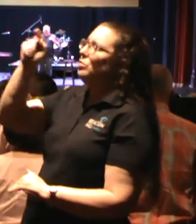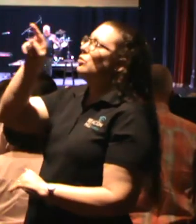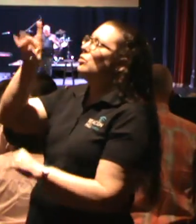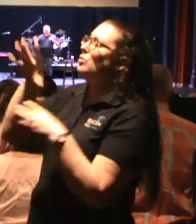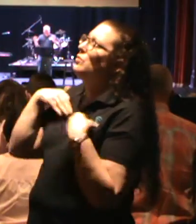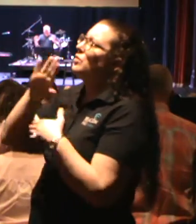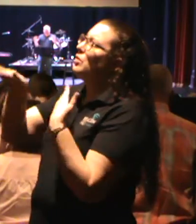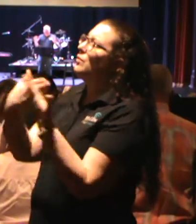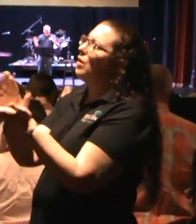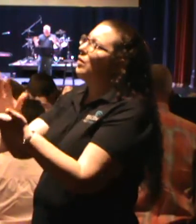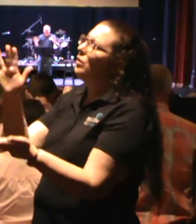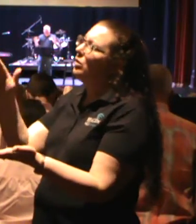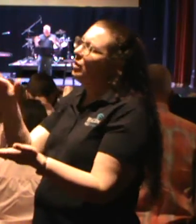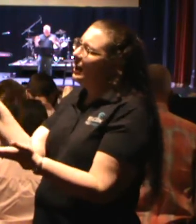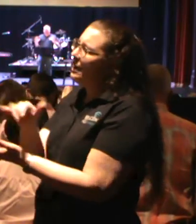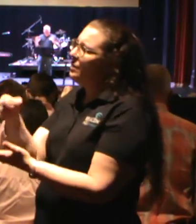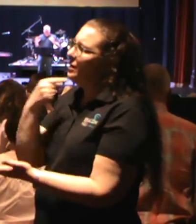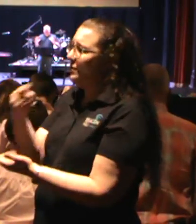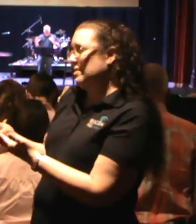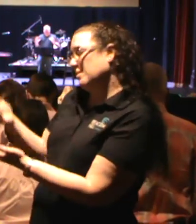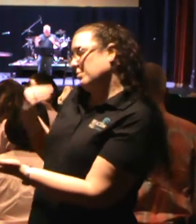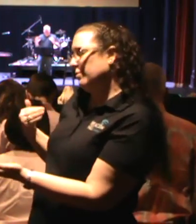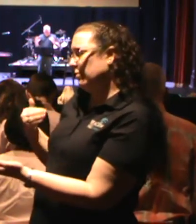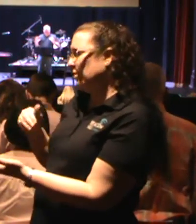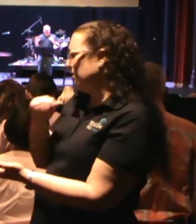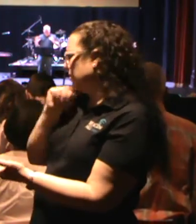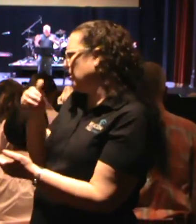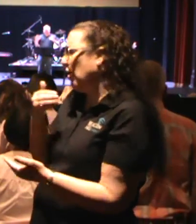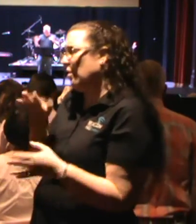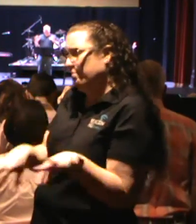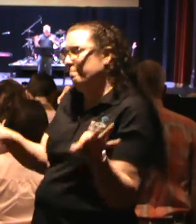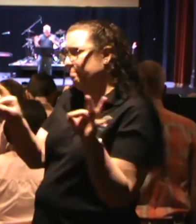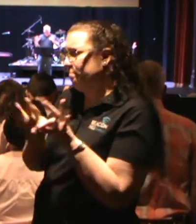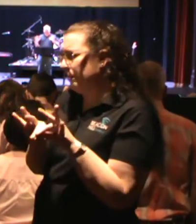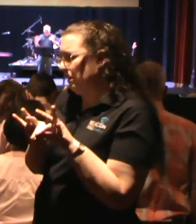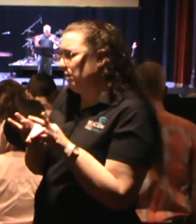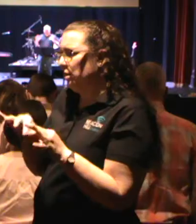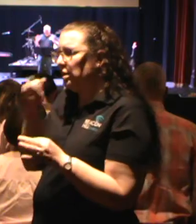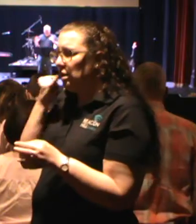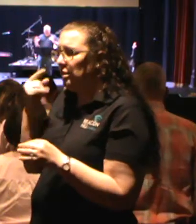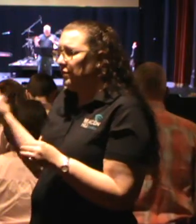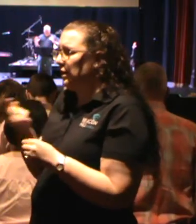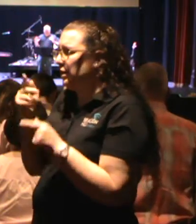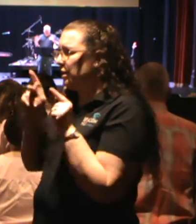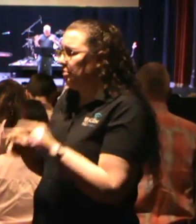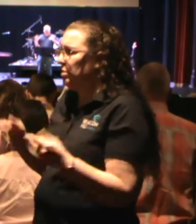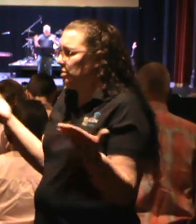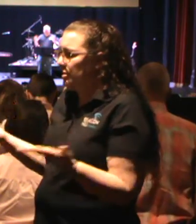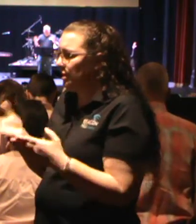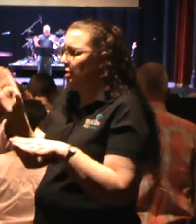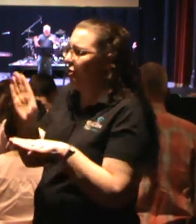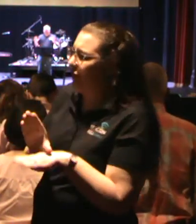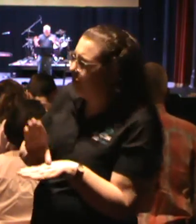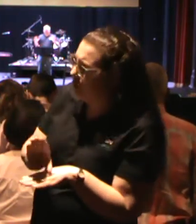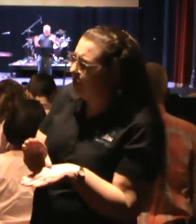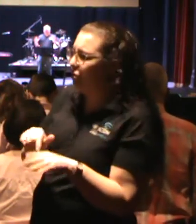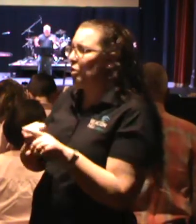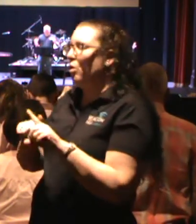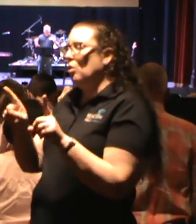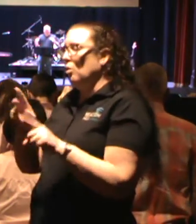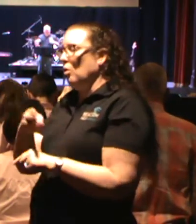Lord, as I've said it many times, I don't care if anybody in this church or in this community